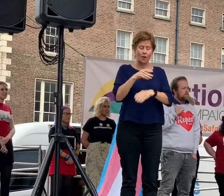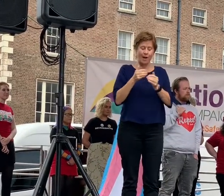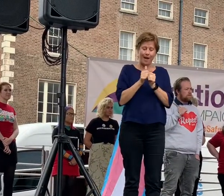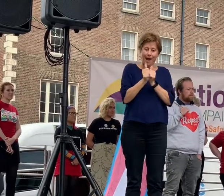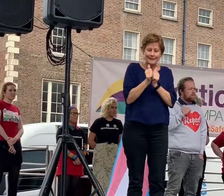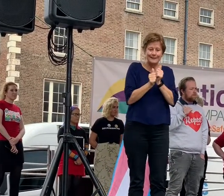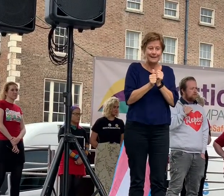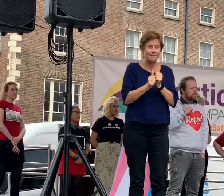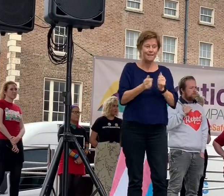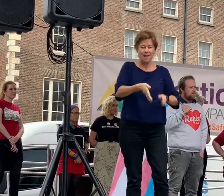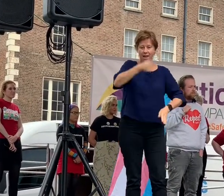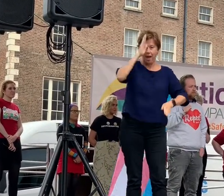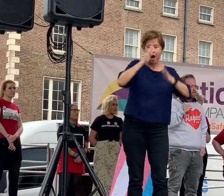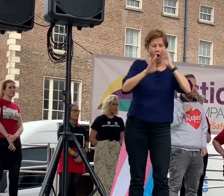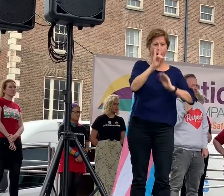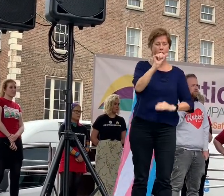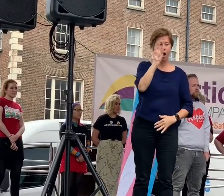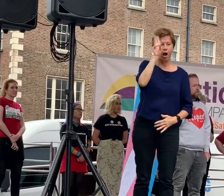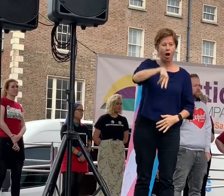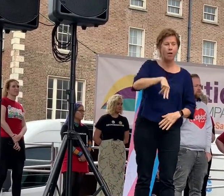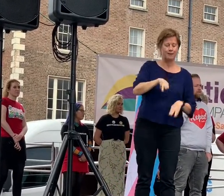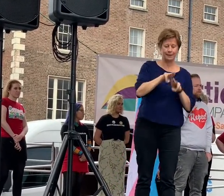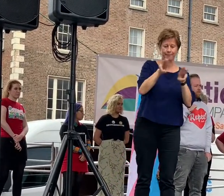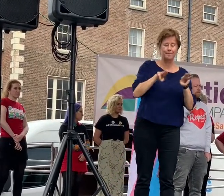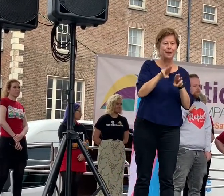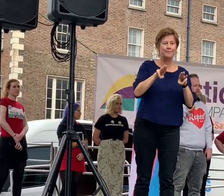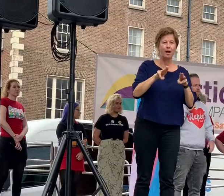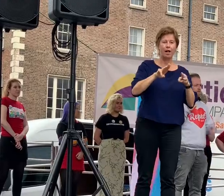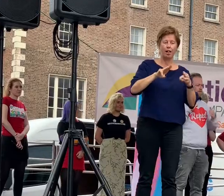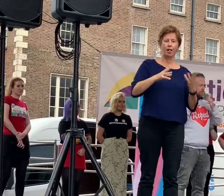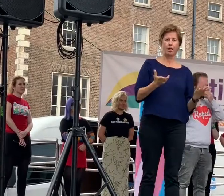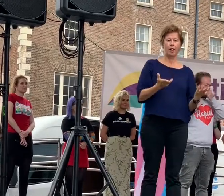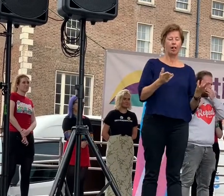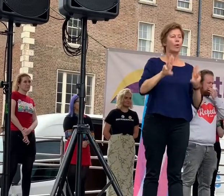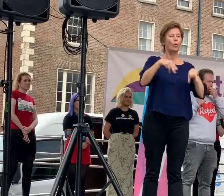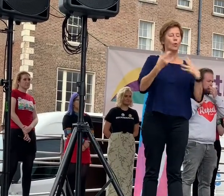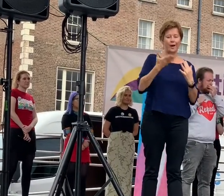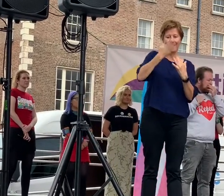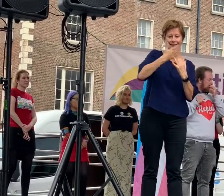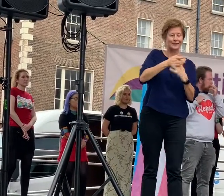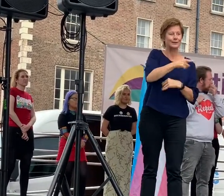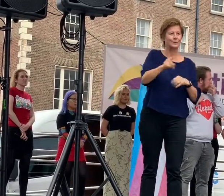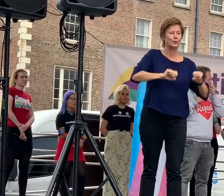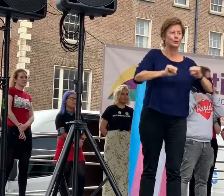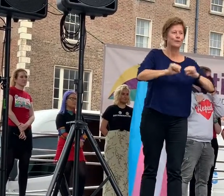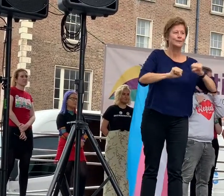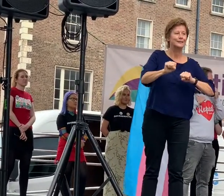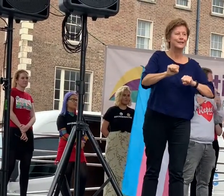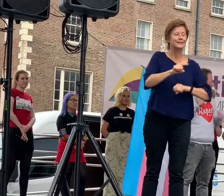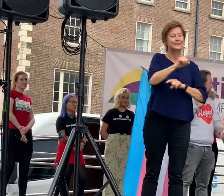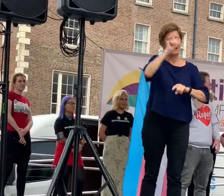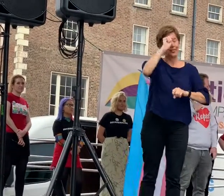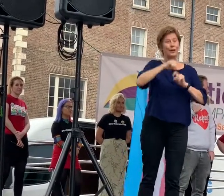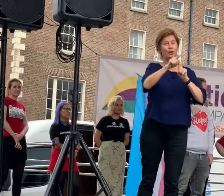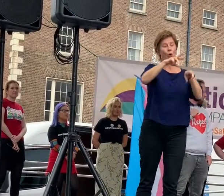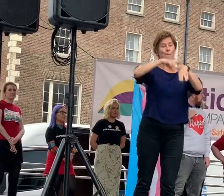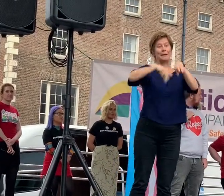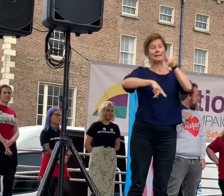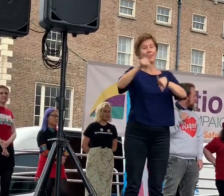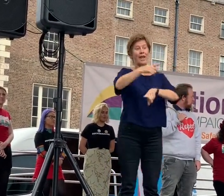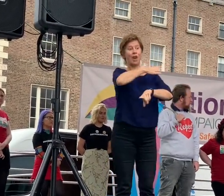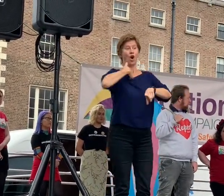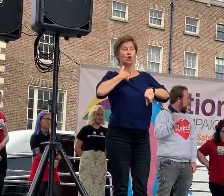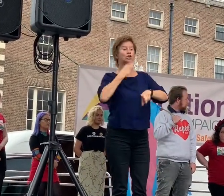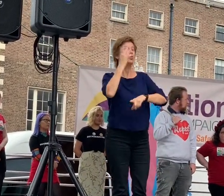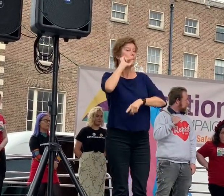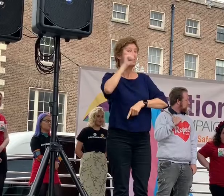You acknowledge that you excluded marginalized voices and it was because you thought you knew better than us because we knew the reality of consequences from your actions.